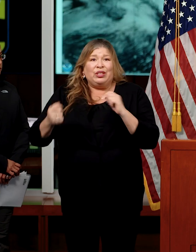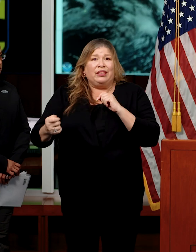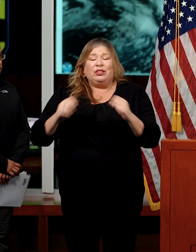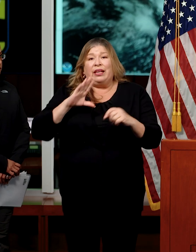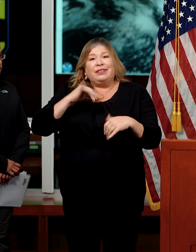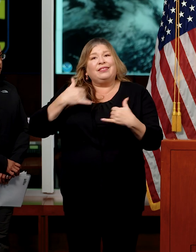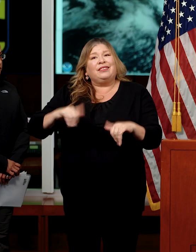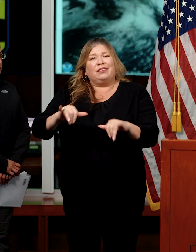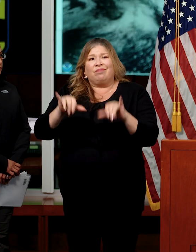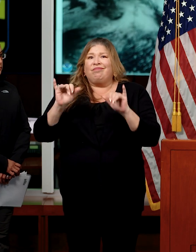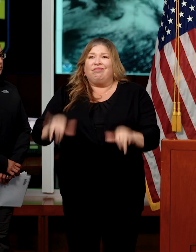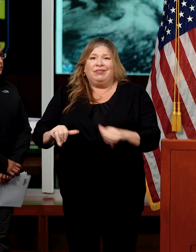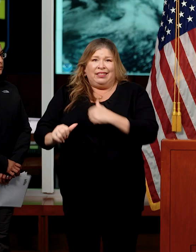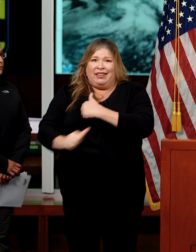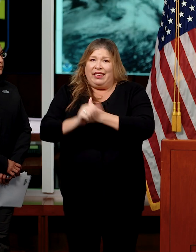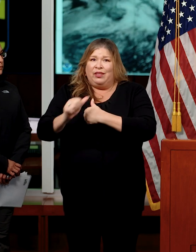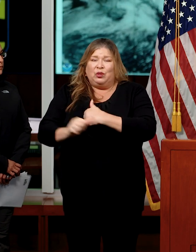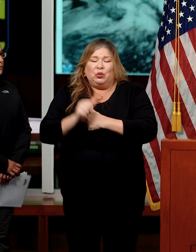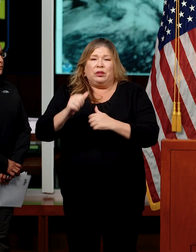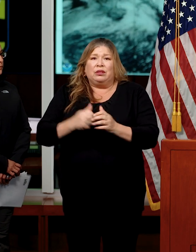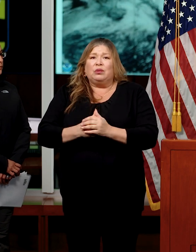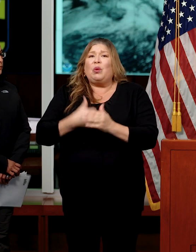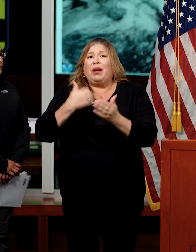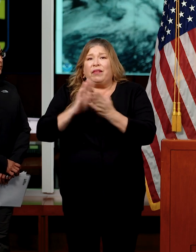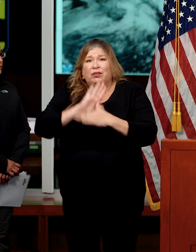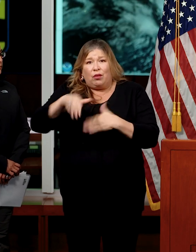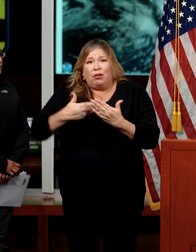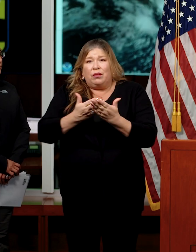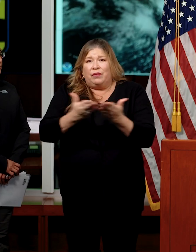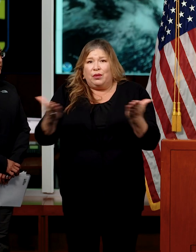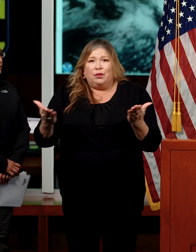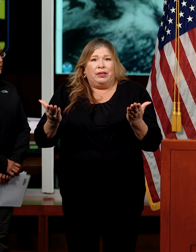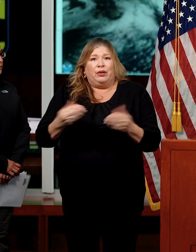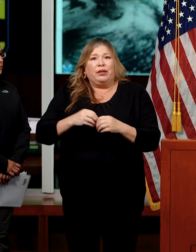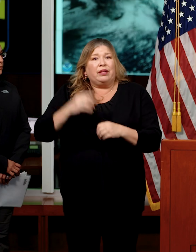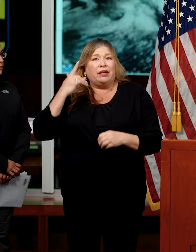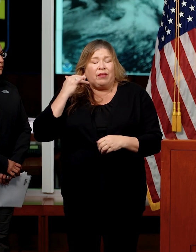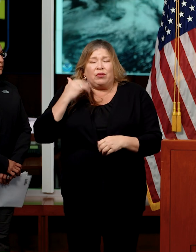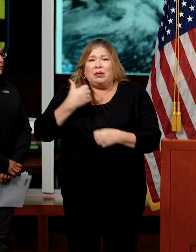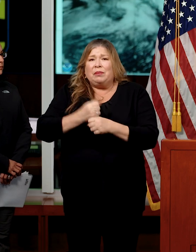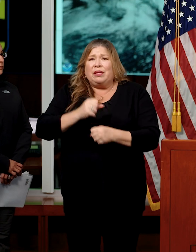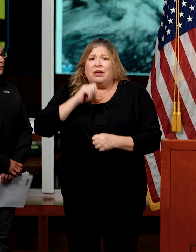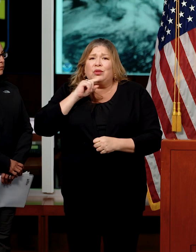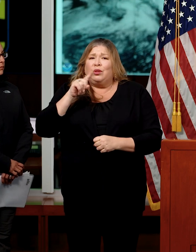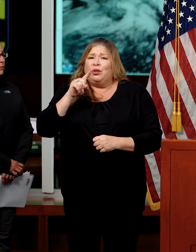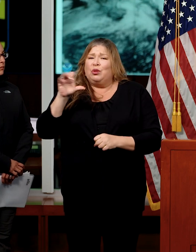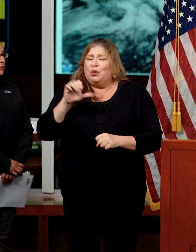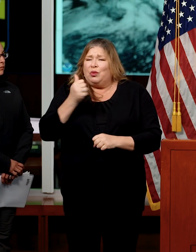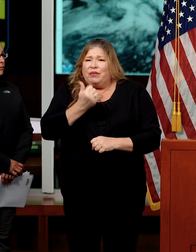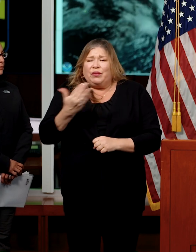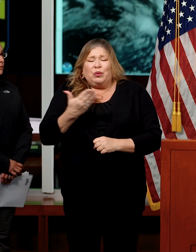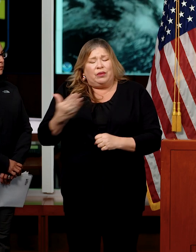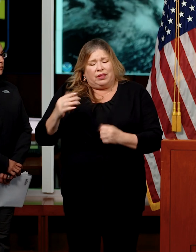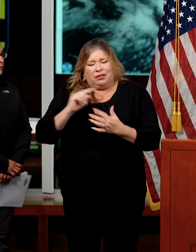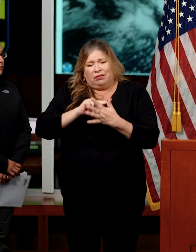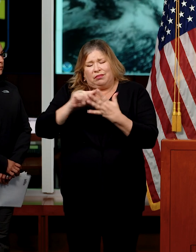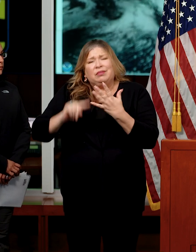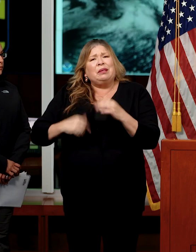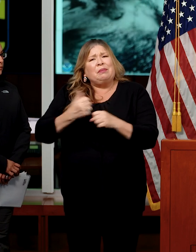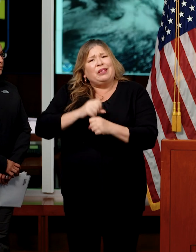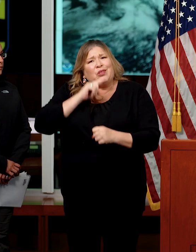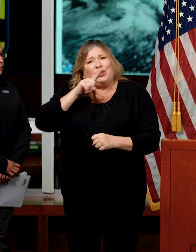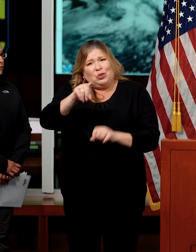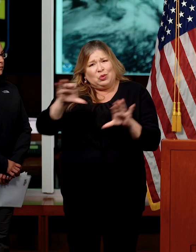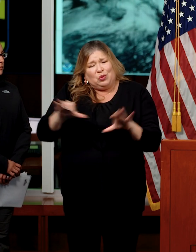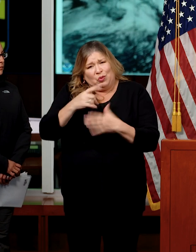system still. And so I would like to ask everybody across the state to just take a few simple steps to make sure that you are doing everything